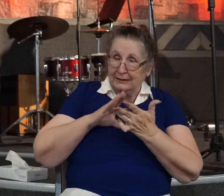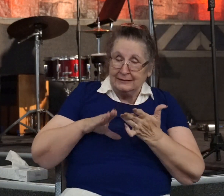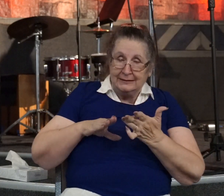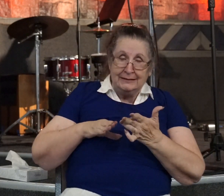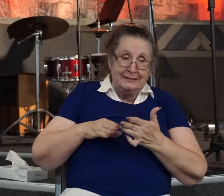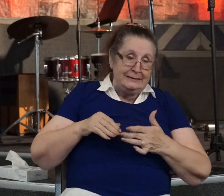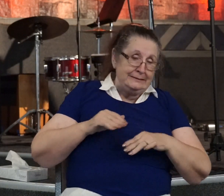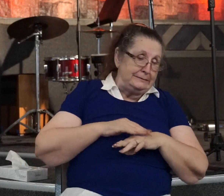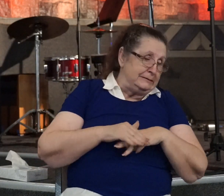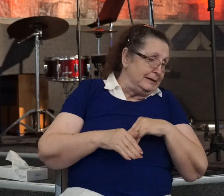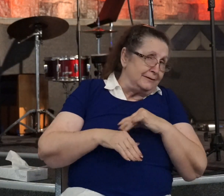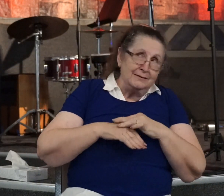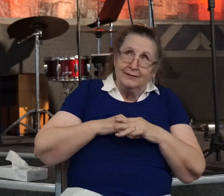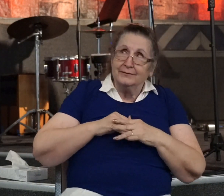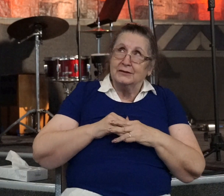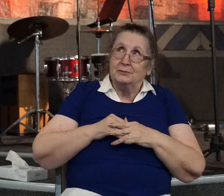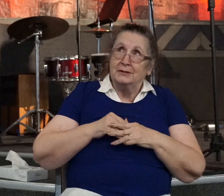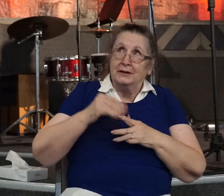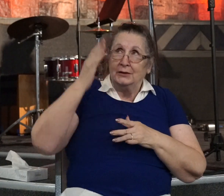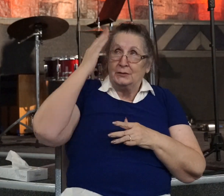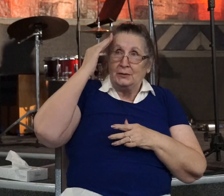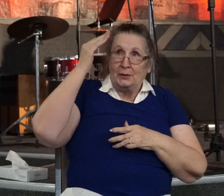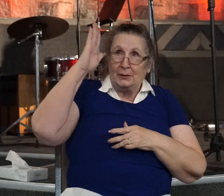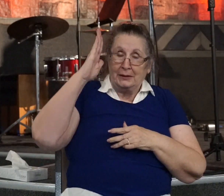thing knowing that God is watching her every move.